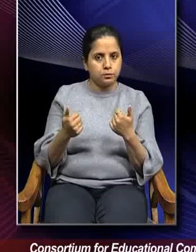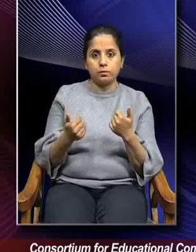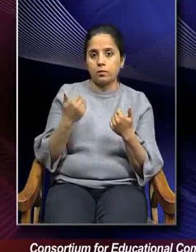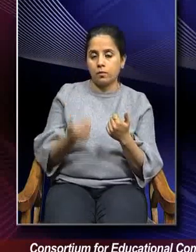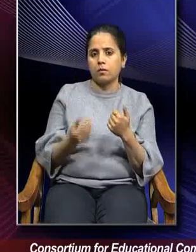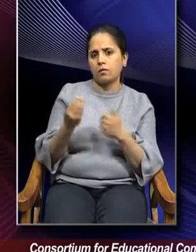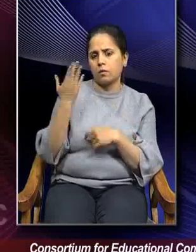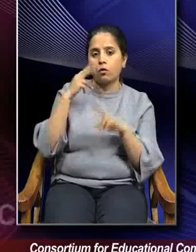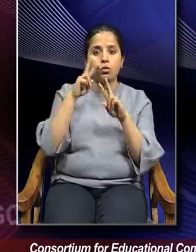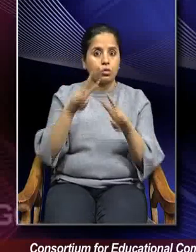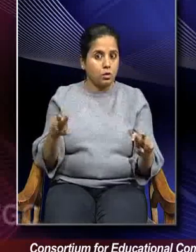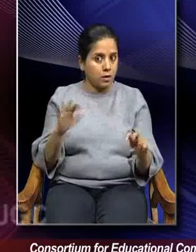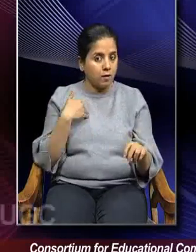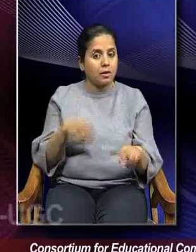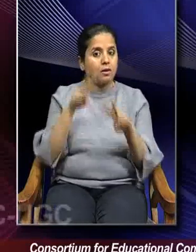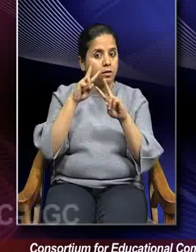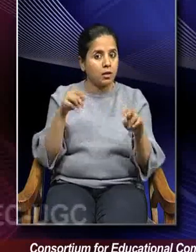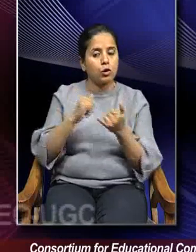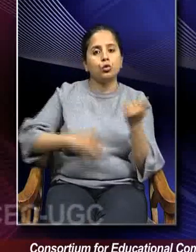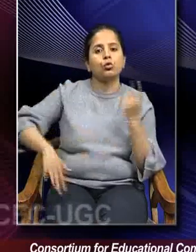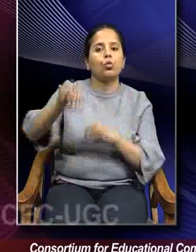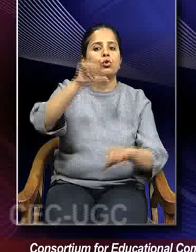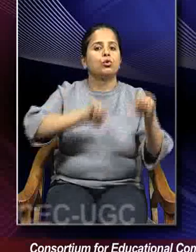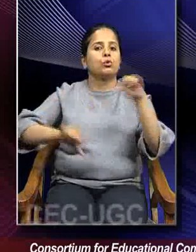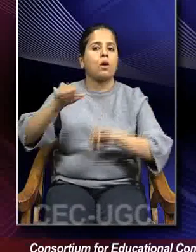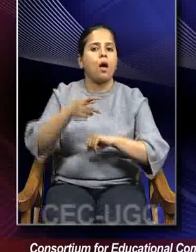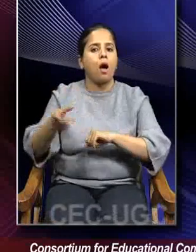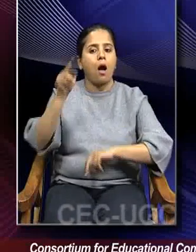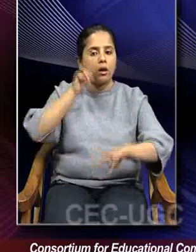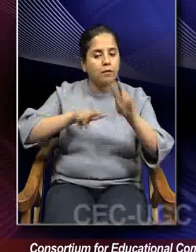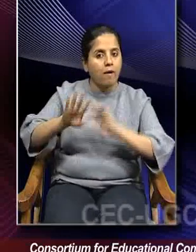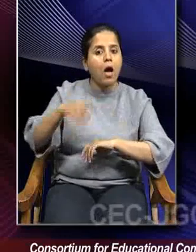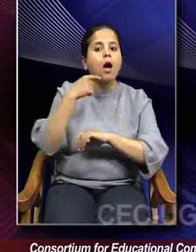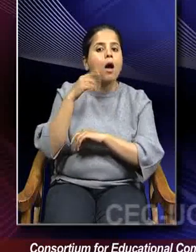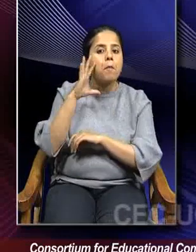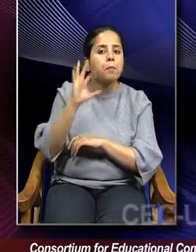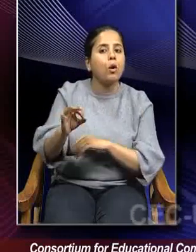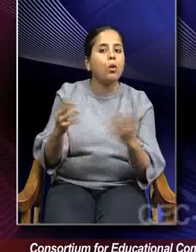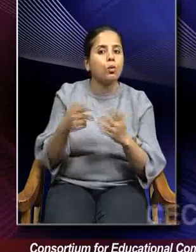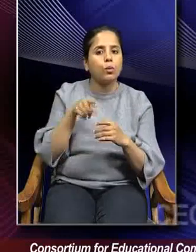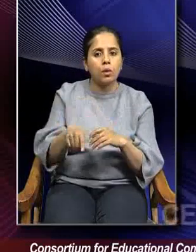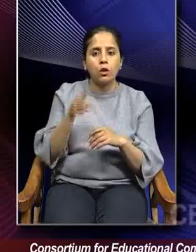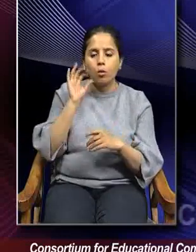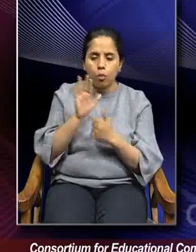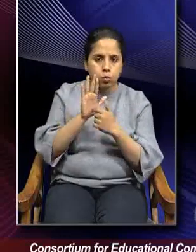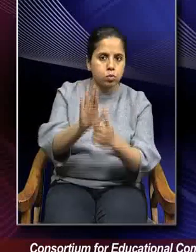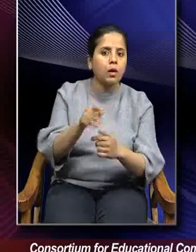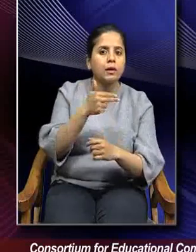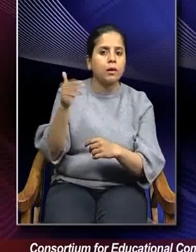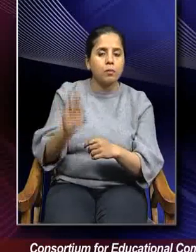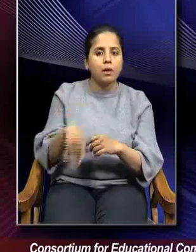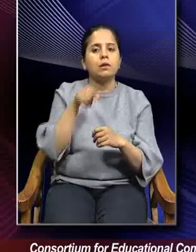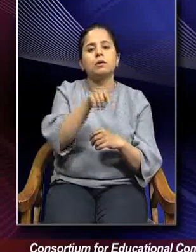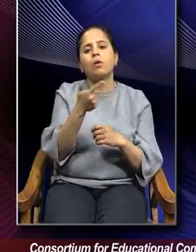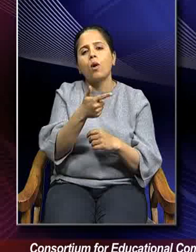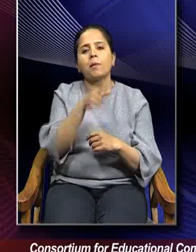current researchers, researchers in social sciences, they are rediscovering the importance of this very approach which is called as SAM approach,